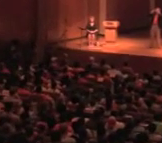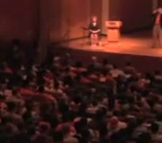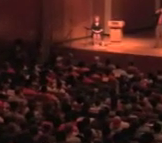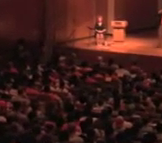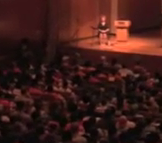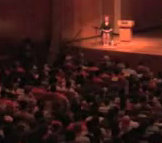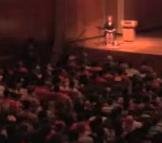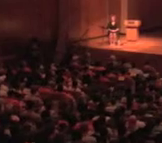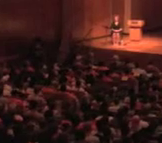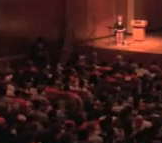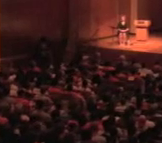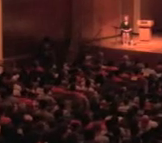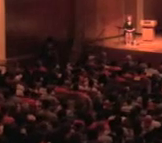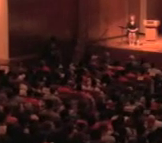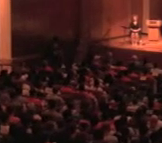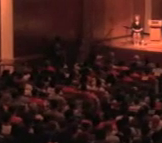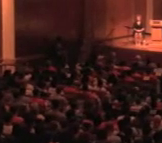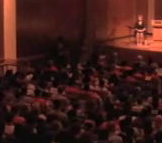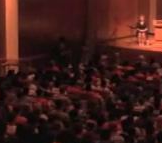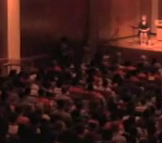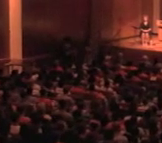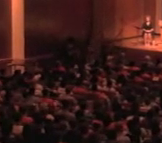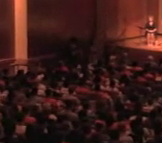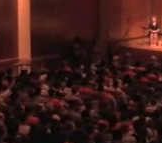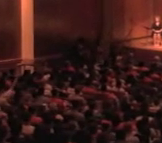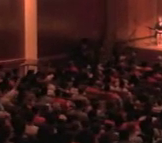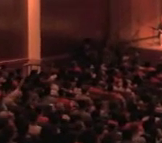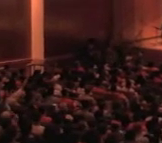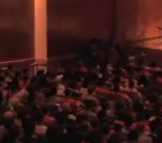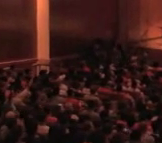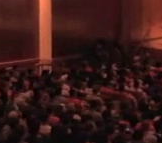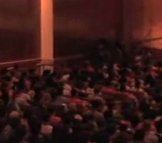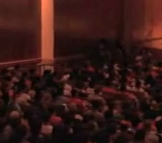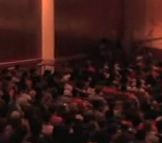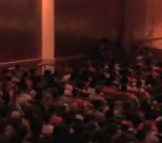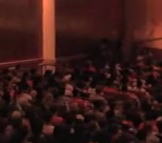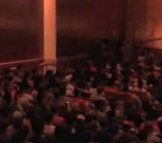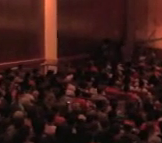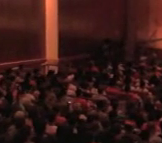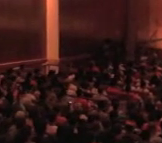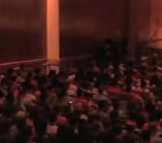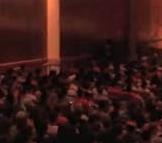Mr. Brown, huh? Thank you.